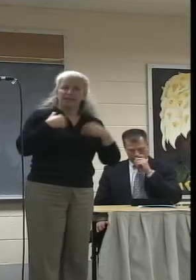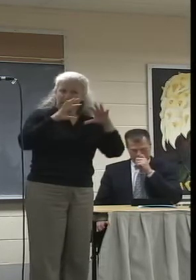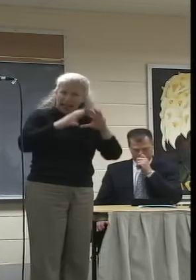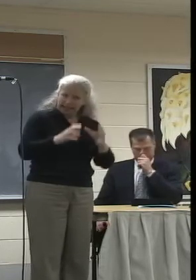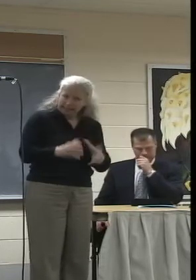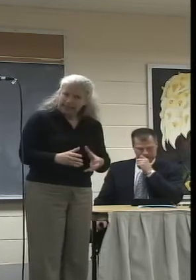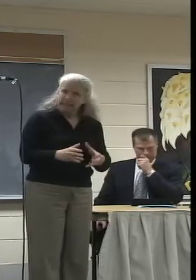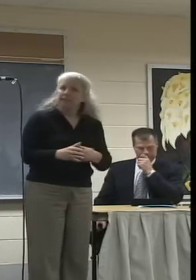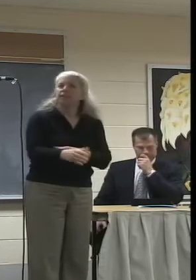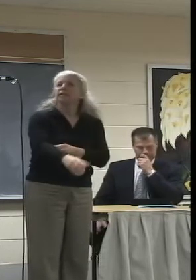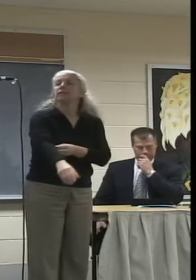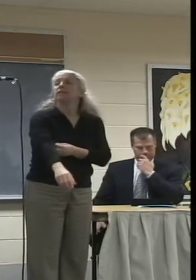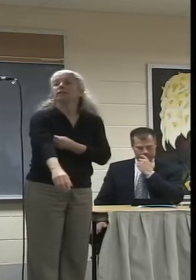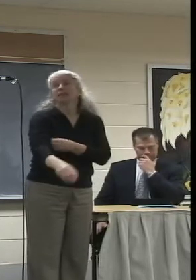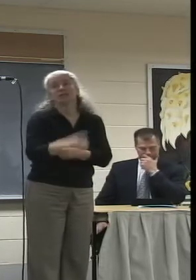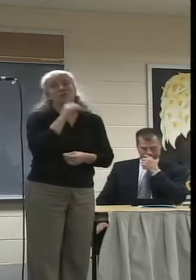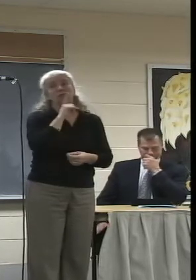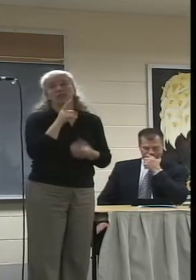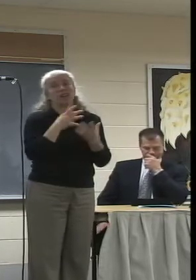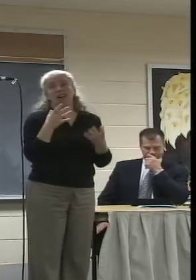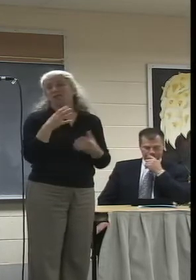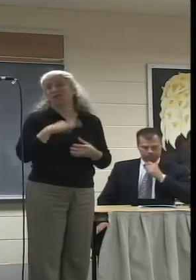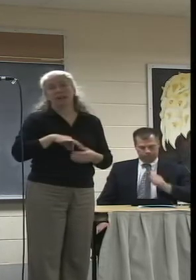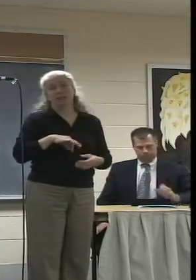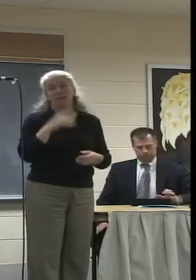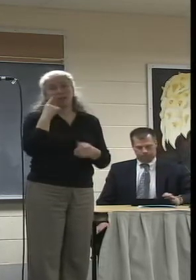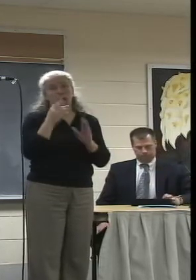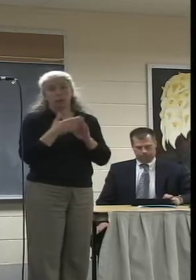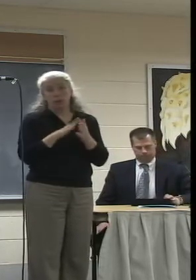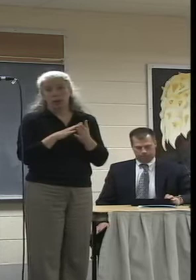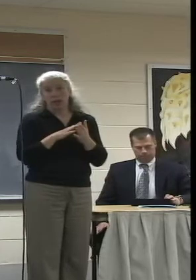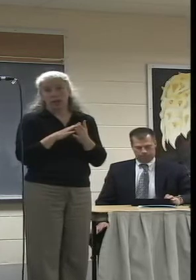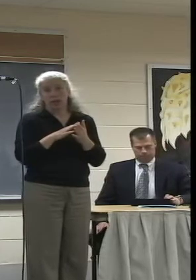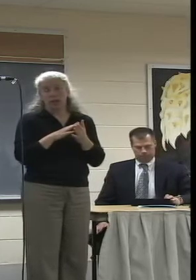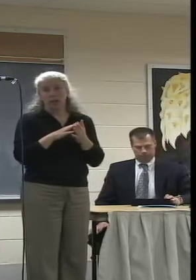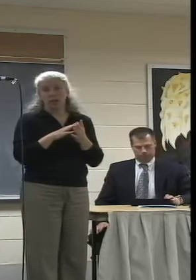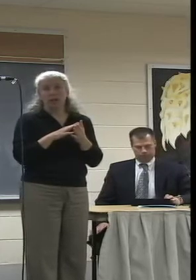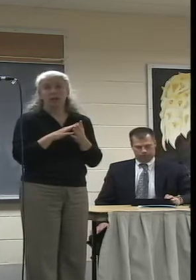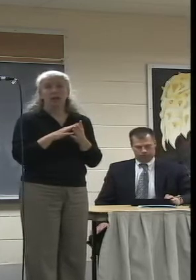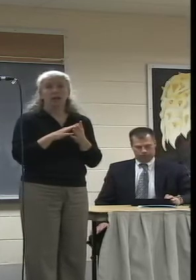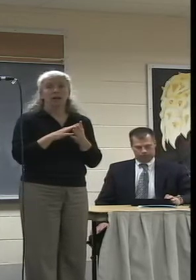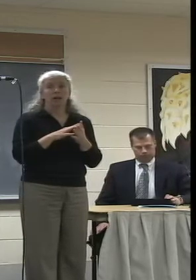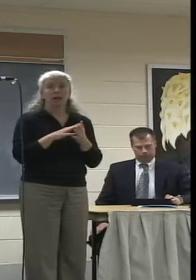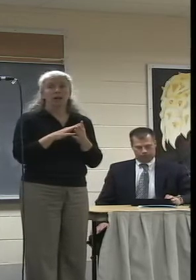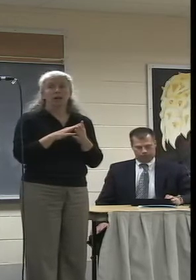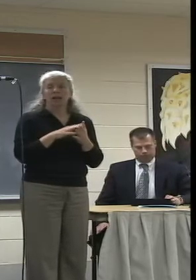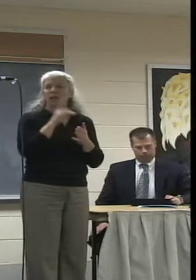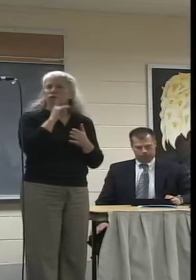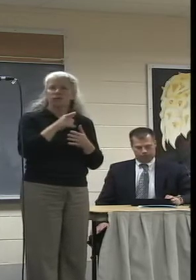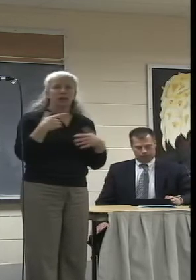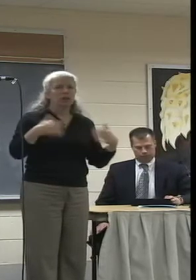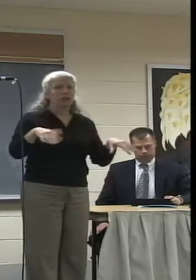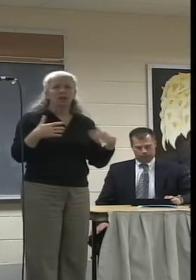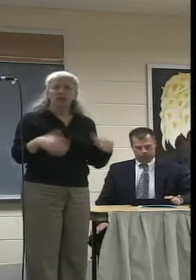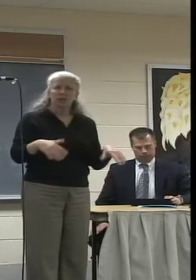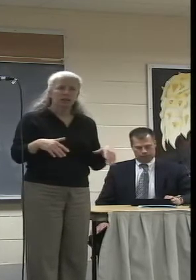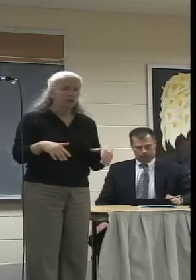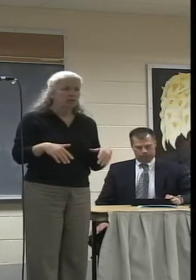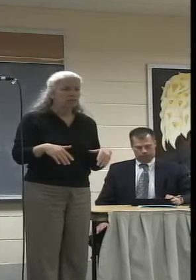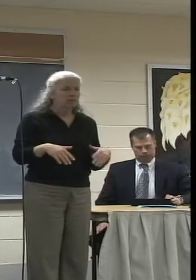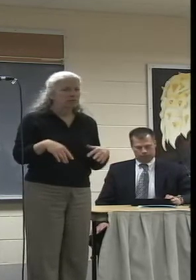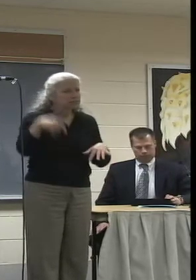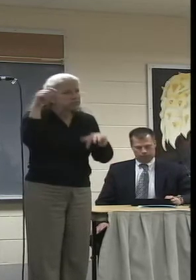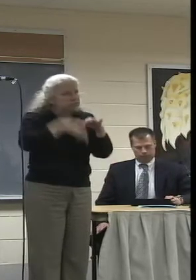the kind of benefit that this offers the community is there's a lot of depth to it. And people can get